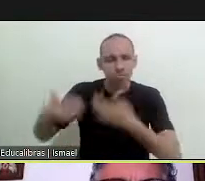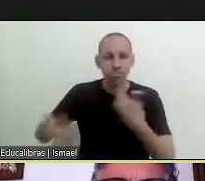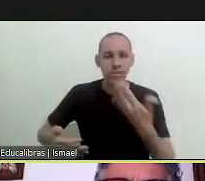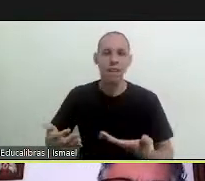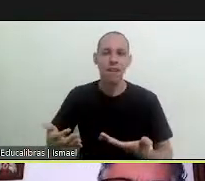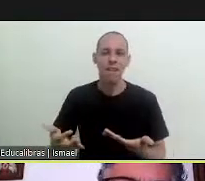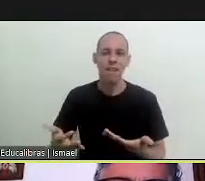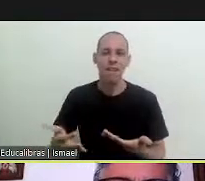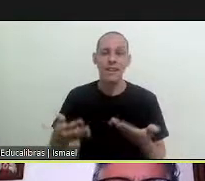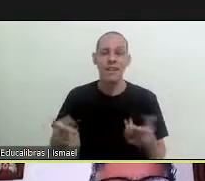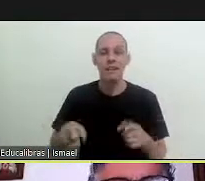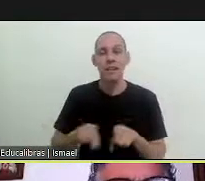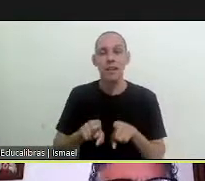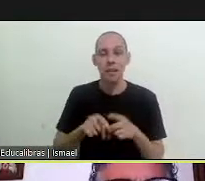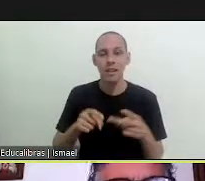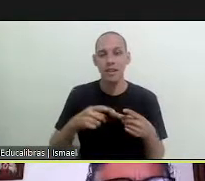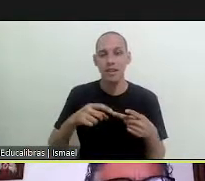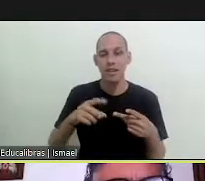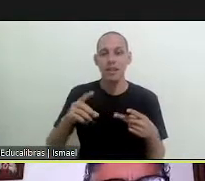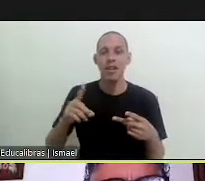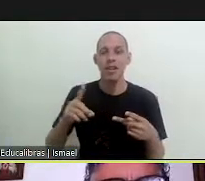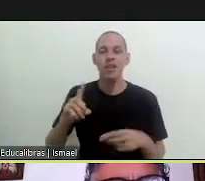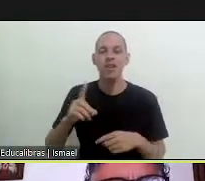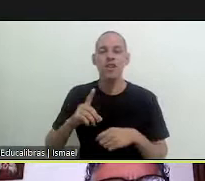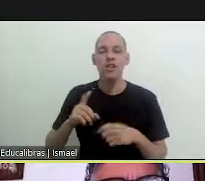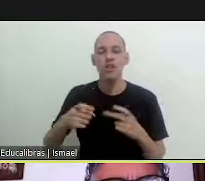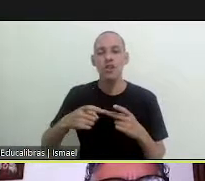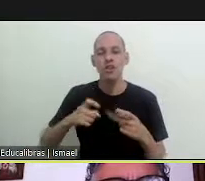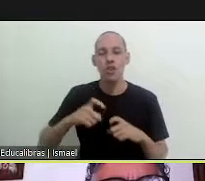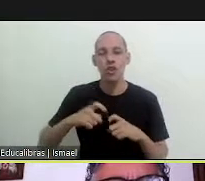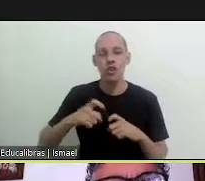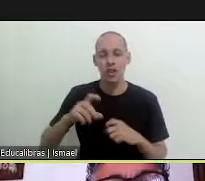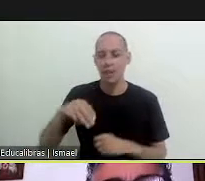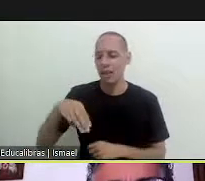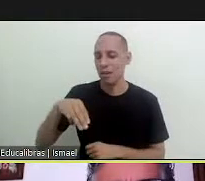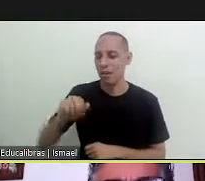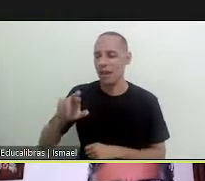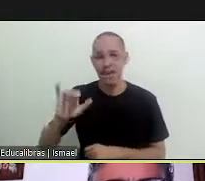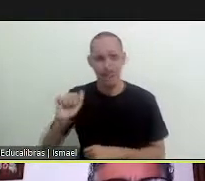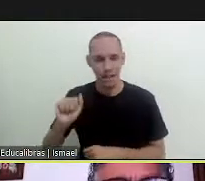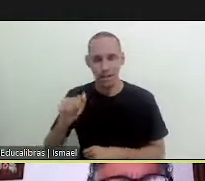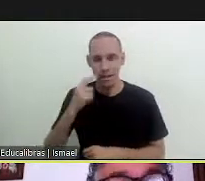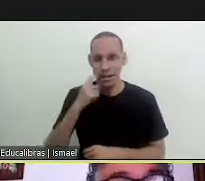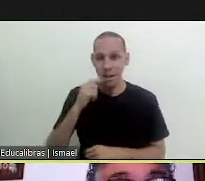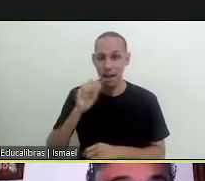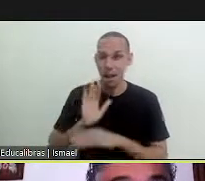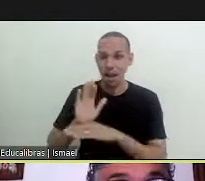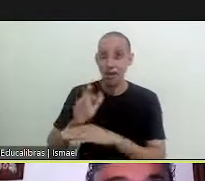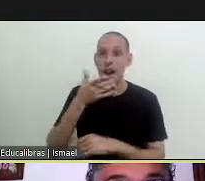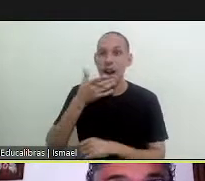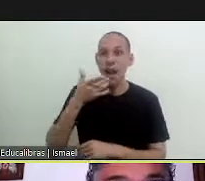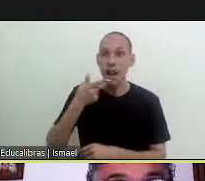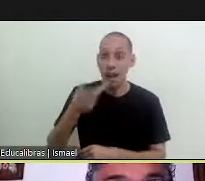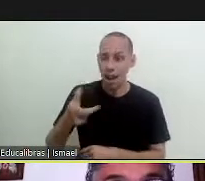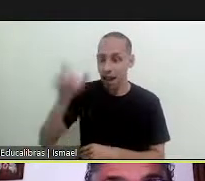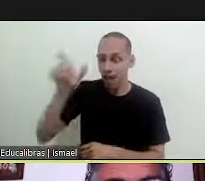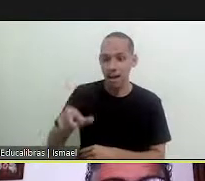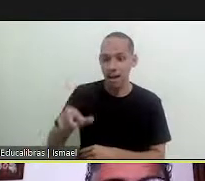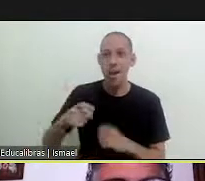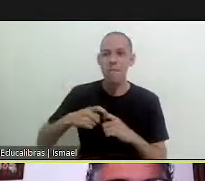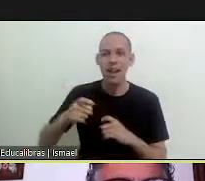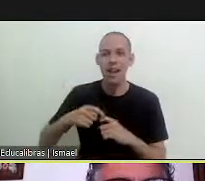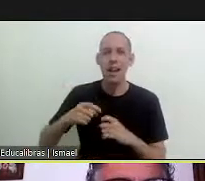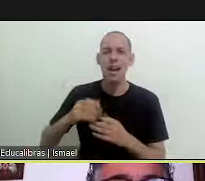managed and it was dr maria anselmi who helped us also to talk to the physician